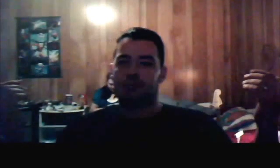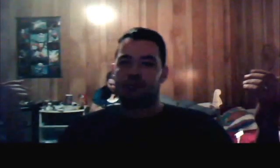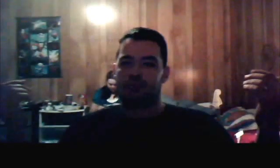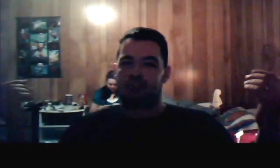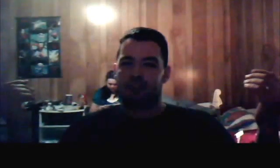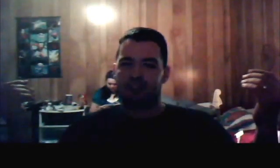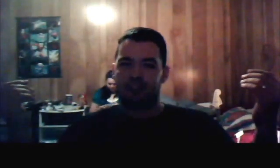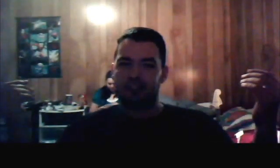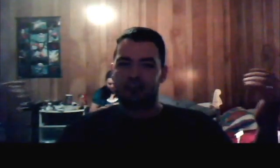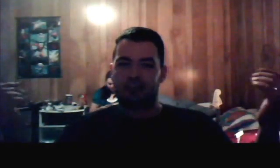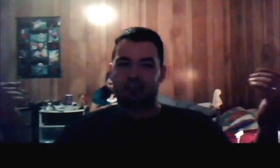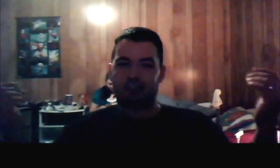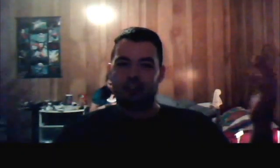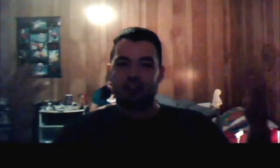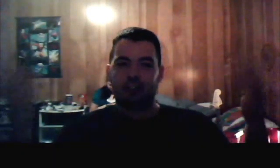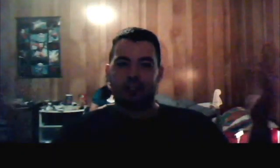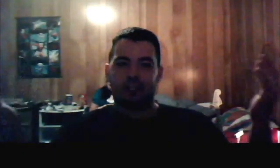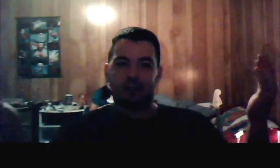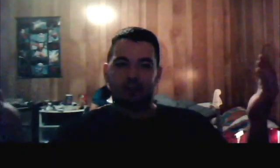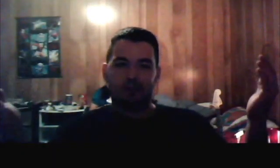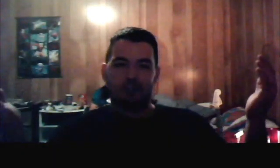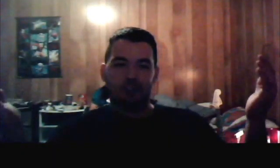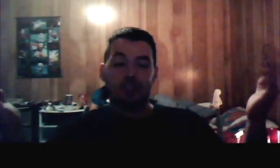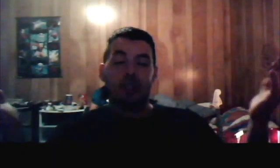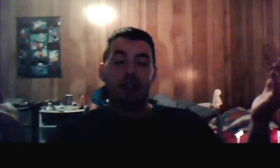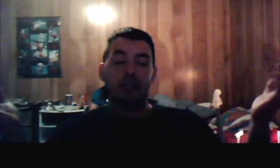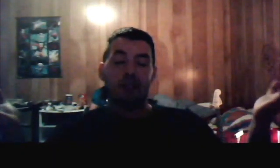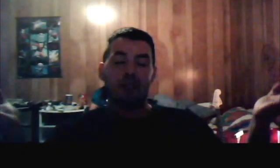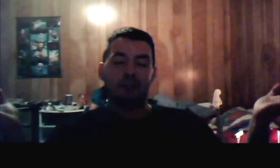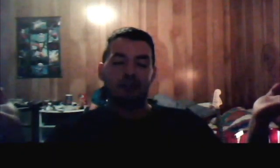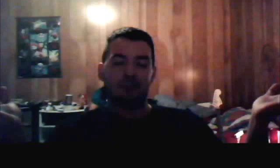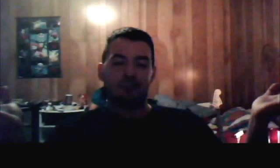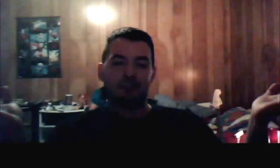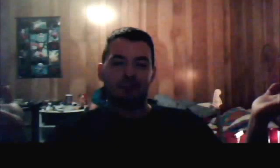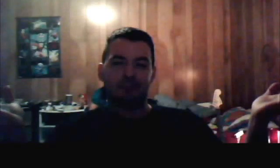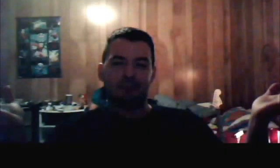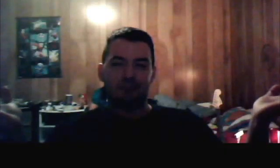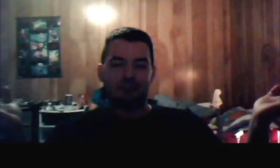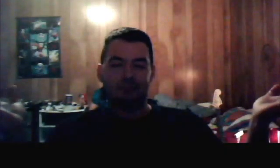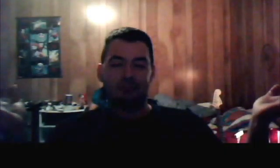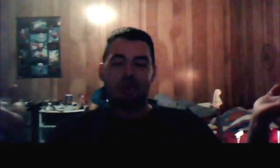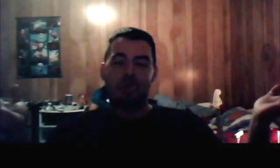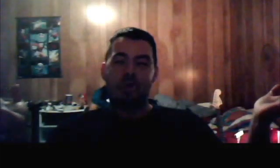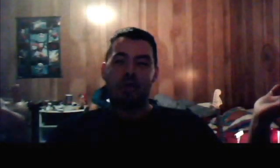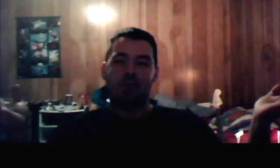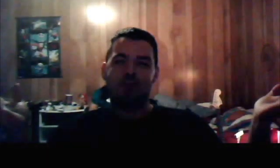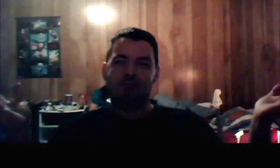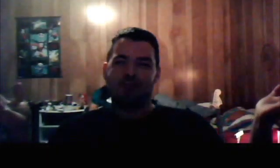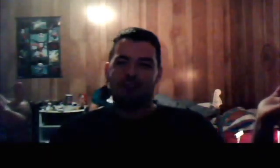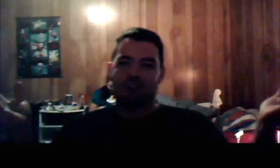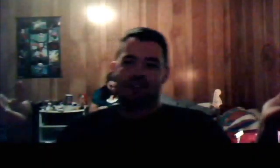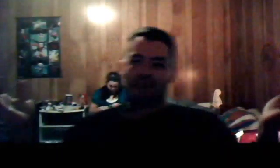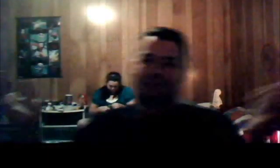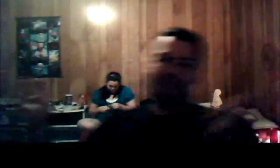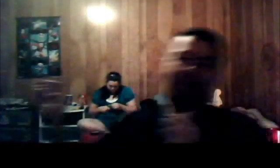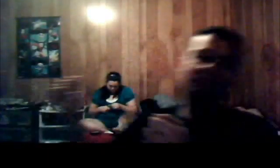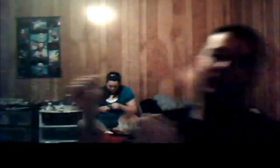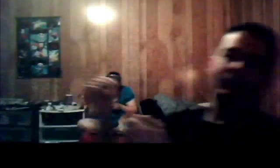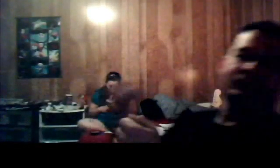the movie. It's Fallen. Hello, everybody. I am Lagoji Lupus. And right over there, you